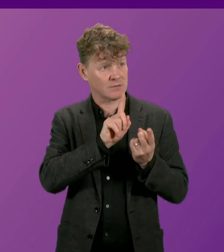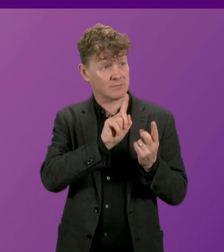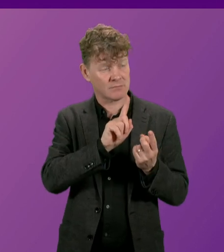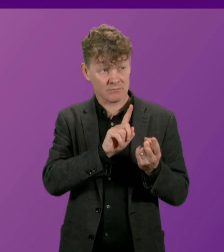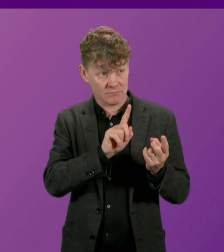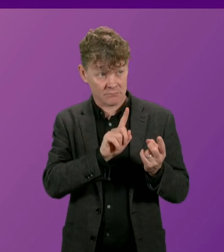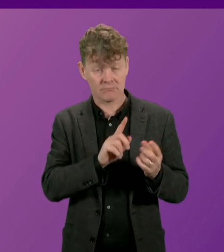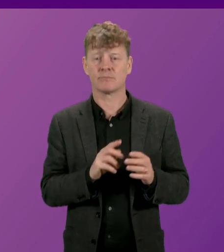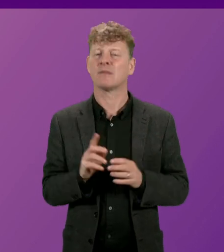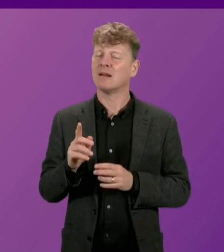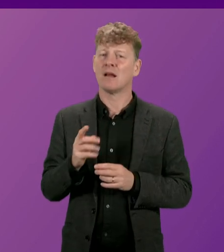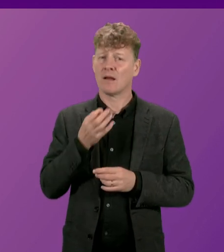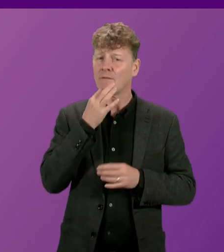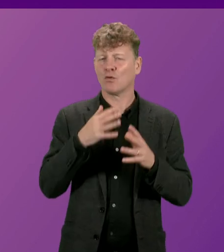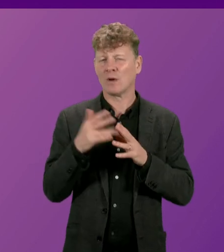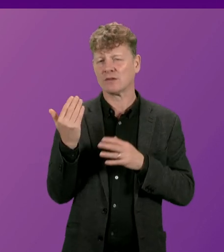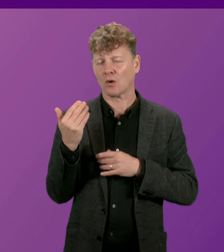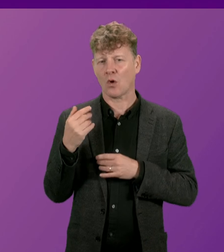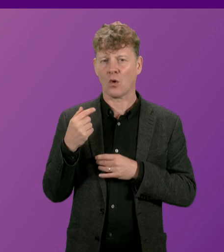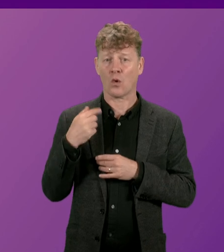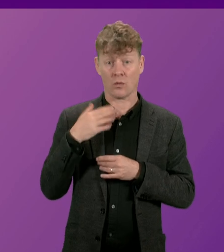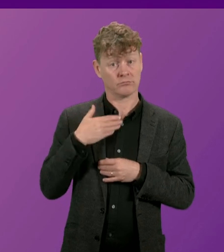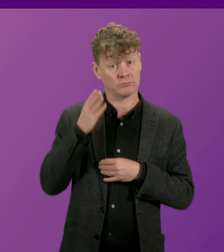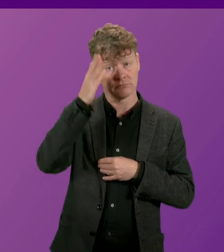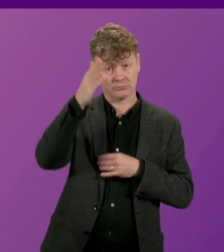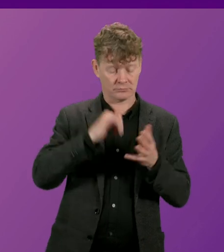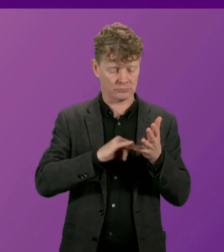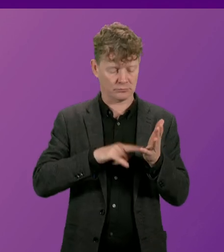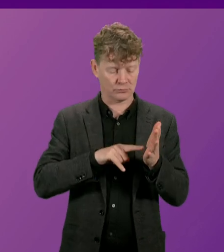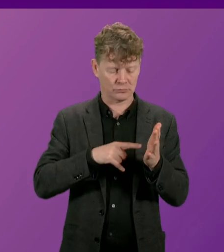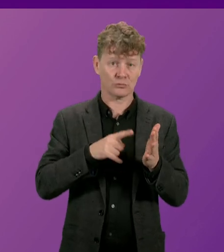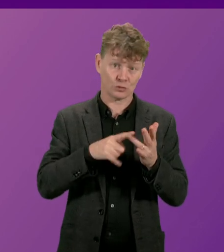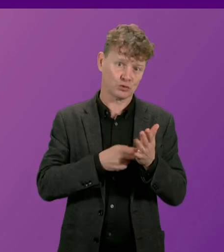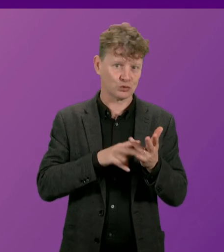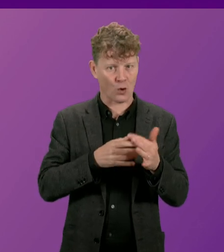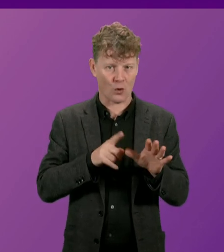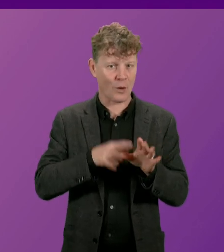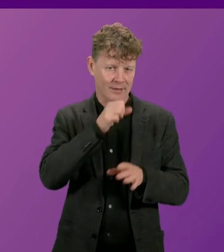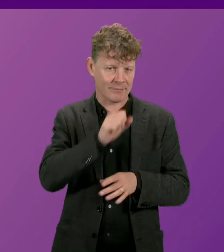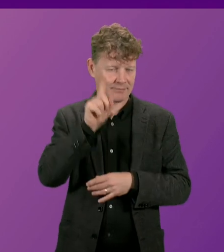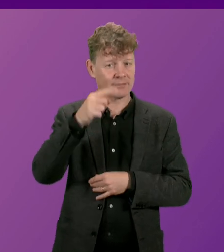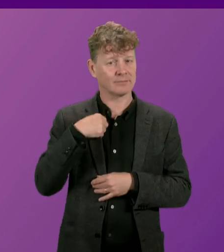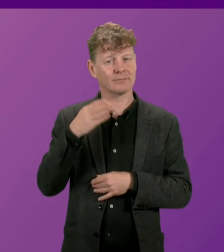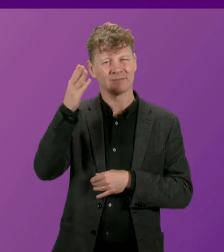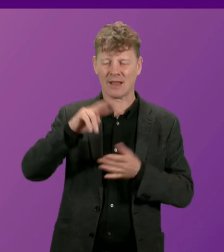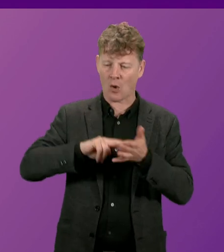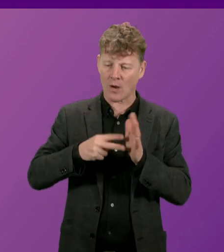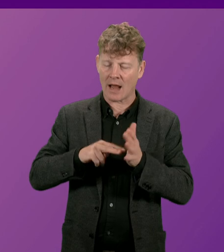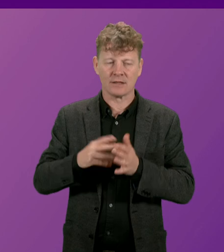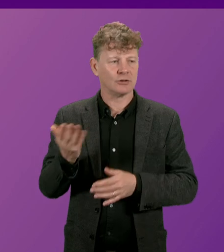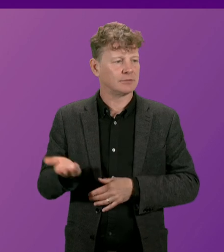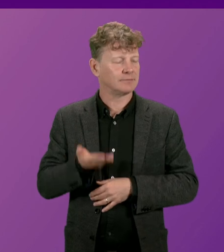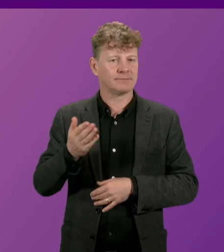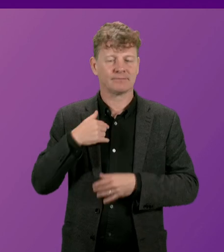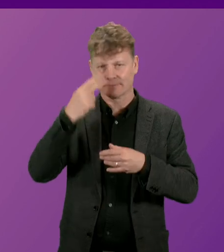Some weeks ago, I had a discussion in Stornoway with an organisation, and the name is just not at the front of my mind,